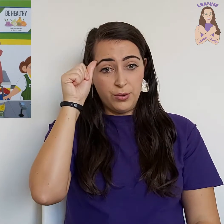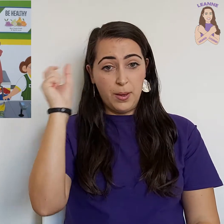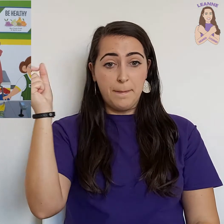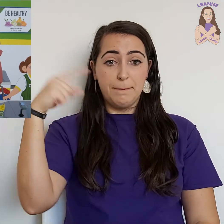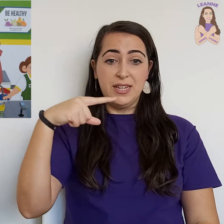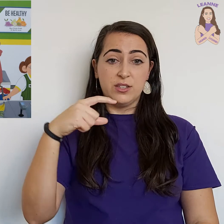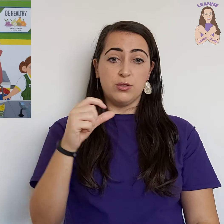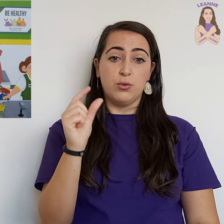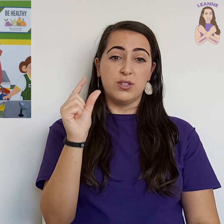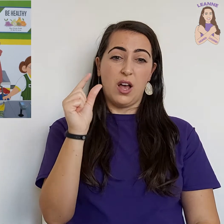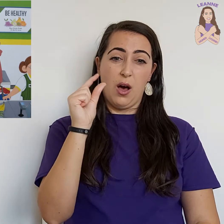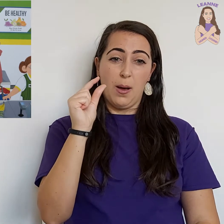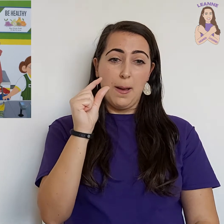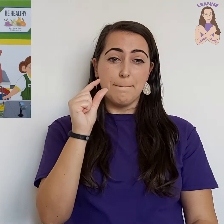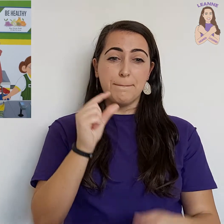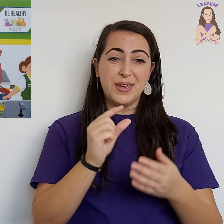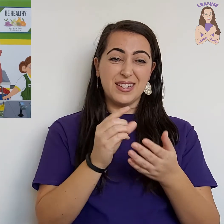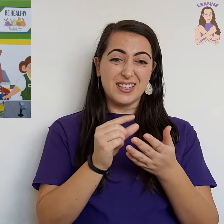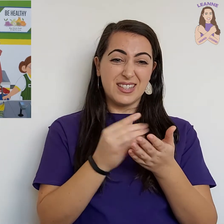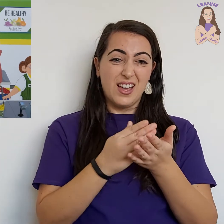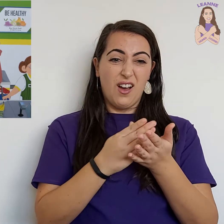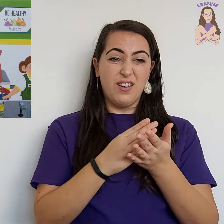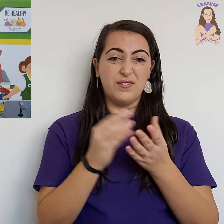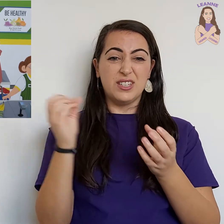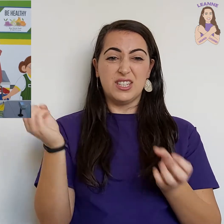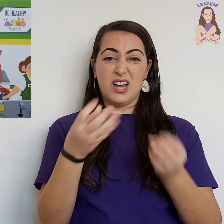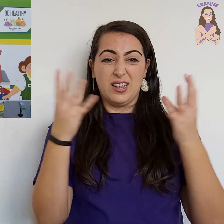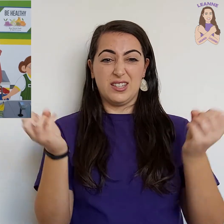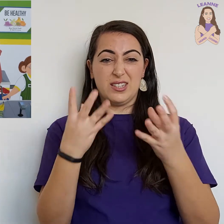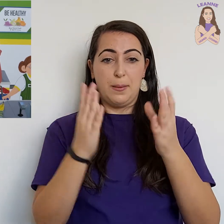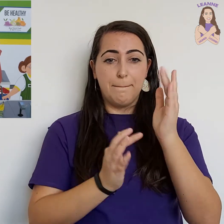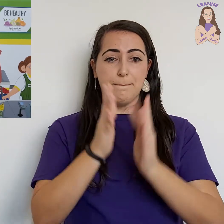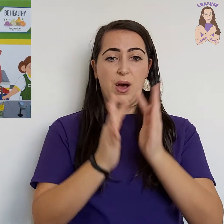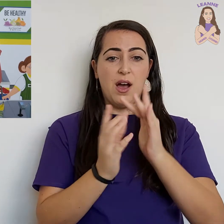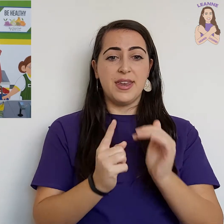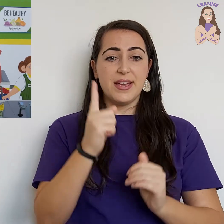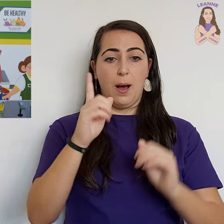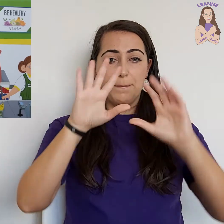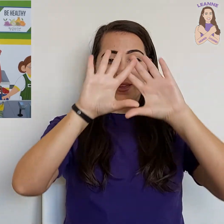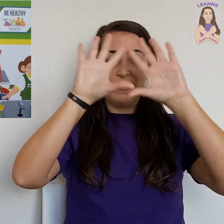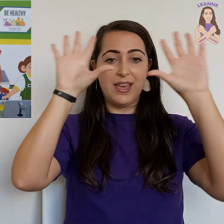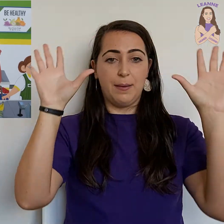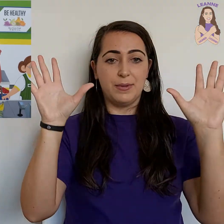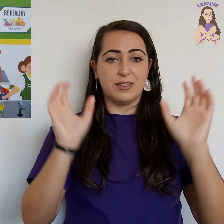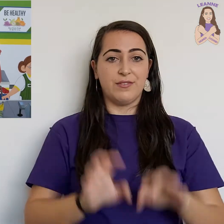meteors are bits of dust burning up in the atmosphere?